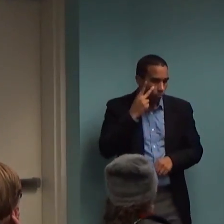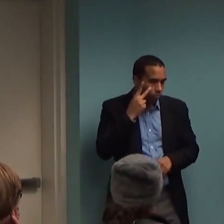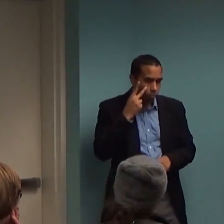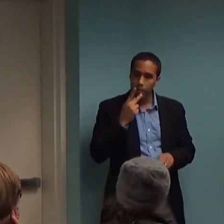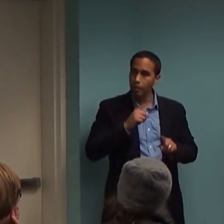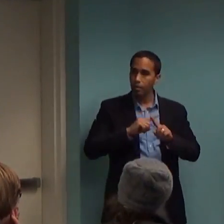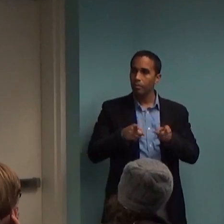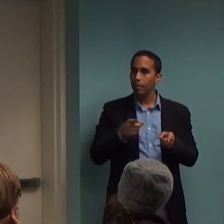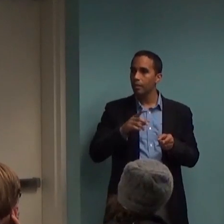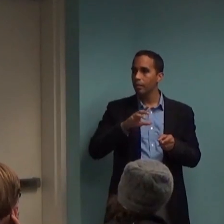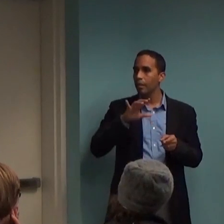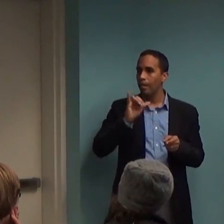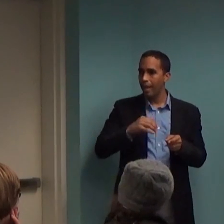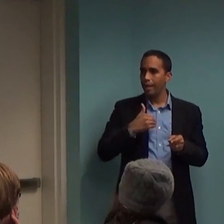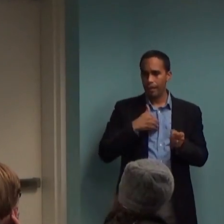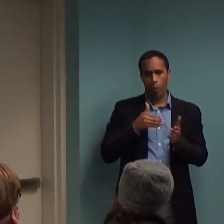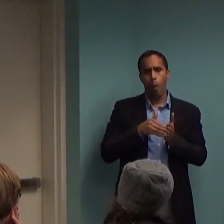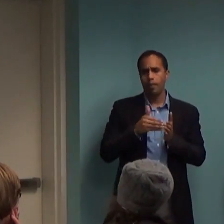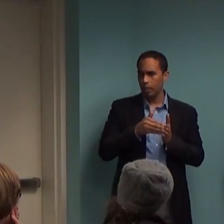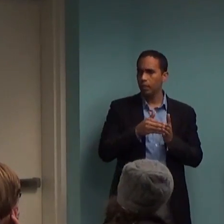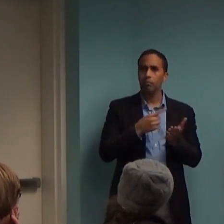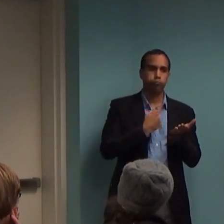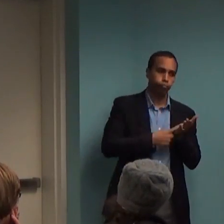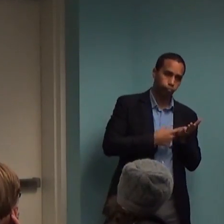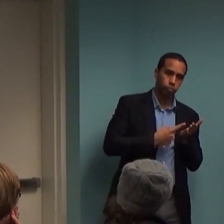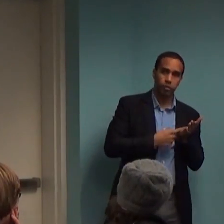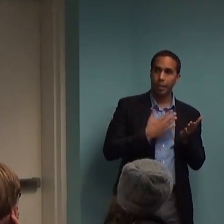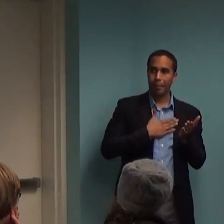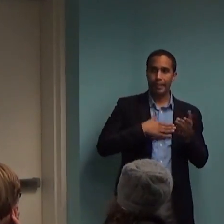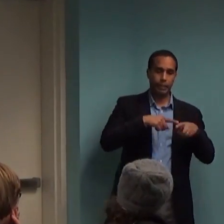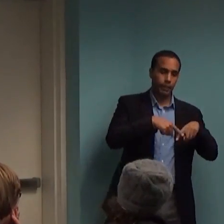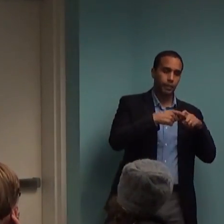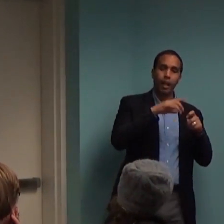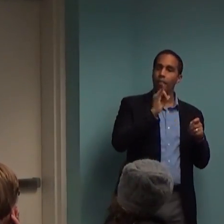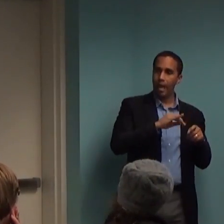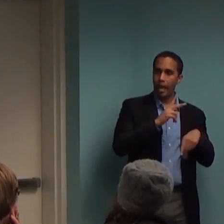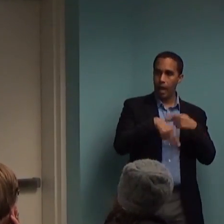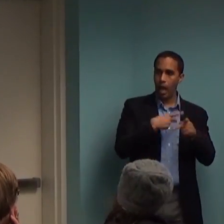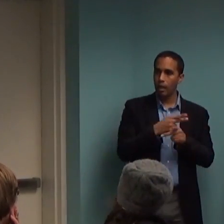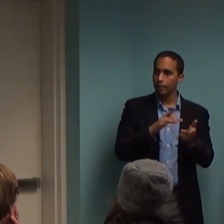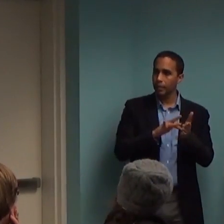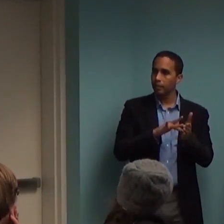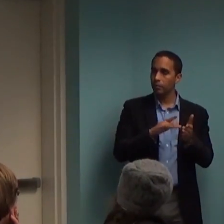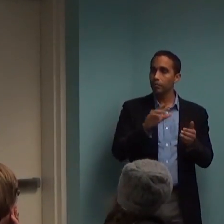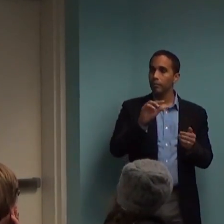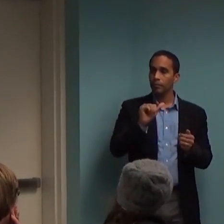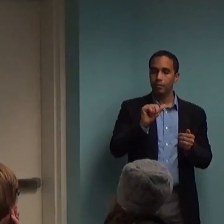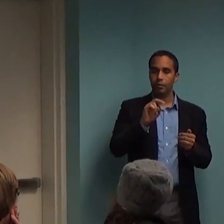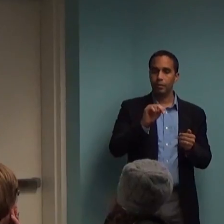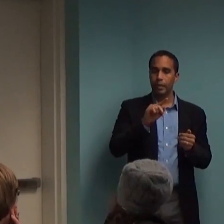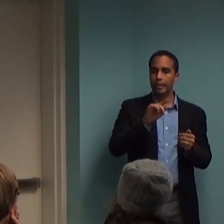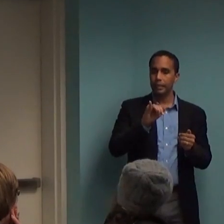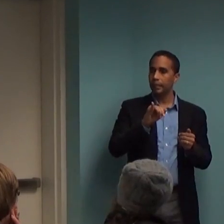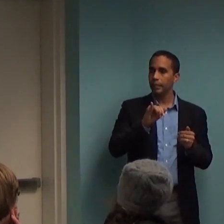is a routine discussion that I've had with people. That's the only class of medication that I really feel that way about, by the way. So, yeah.